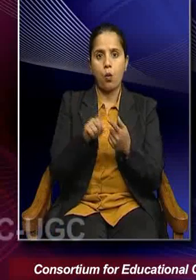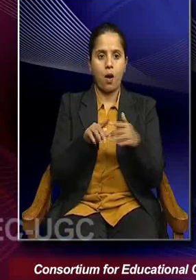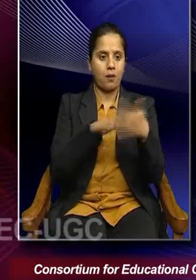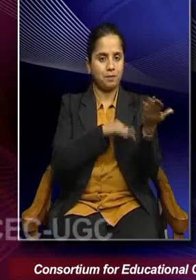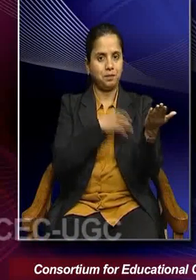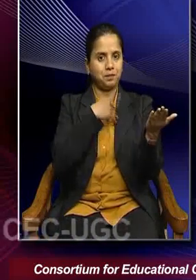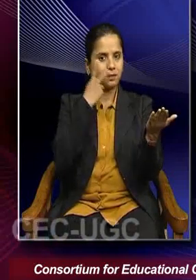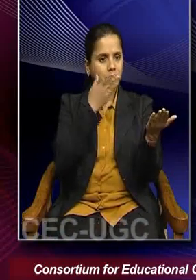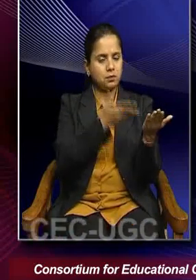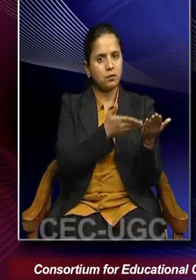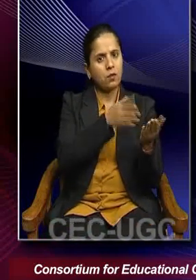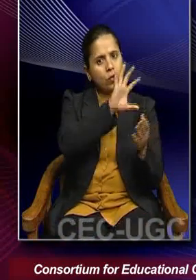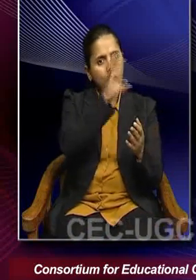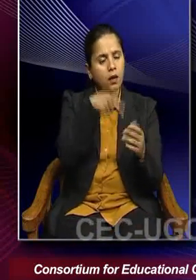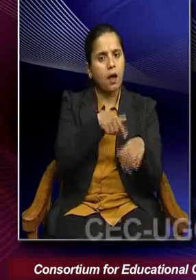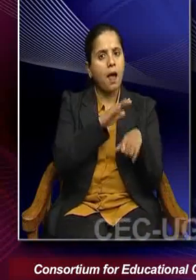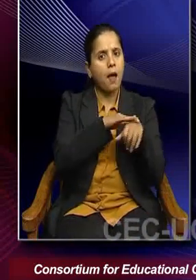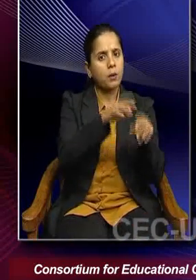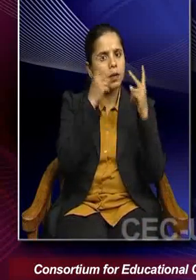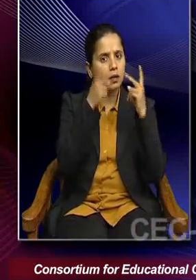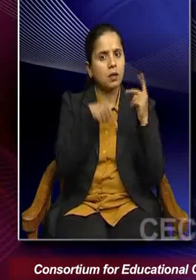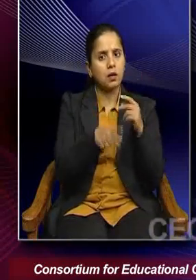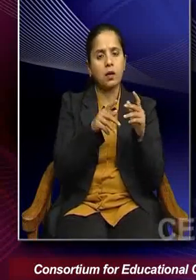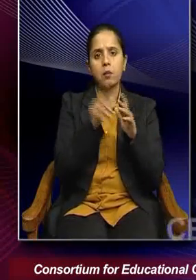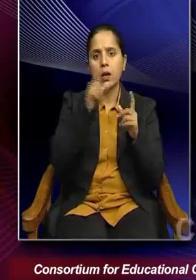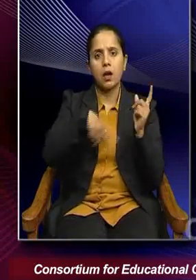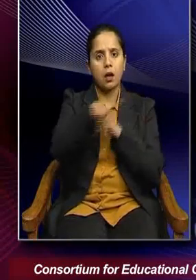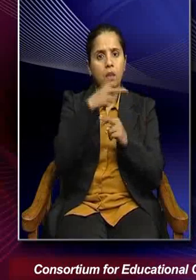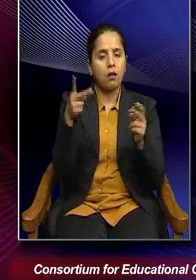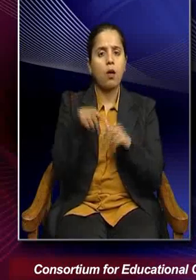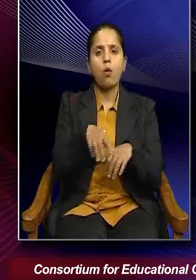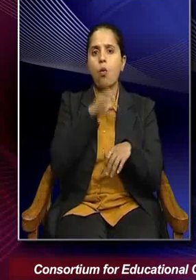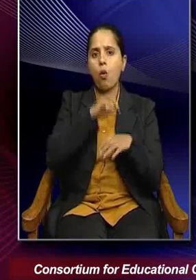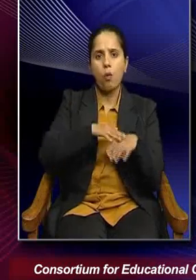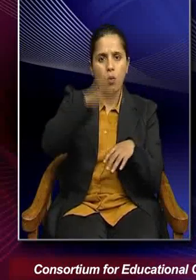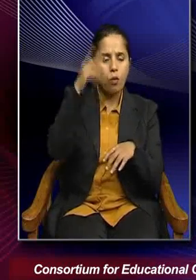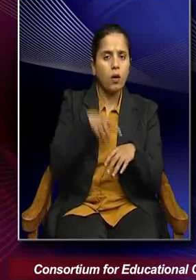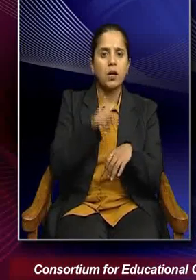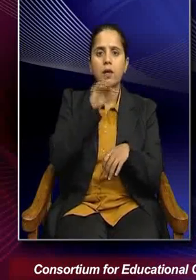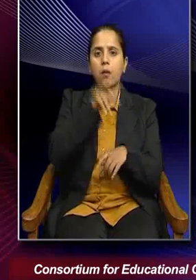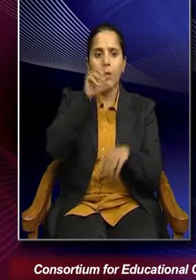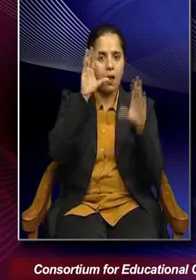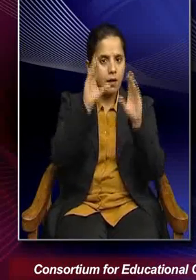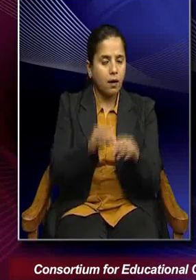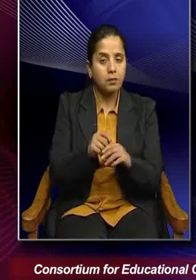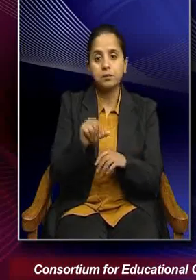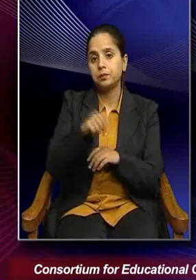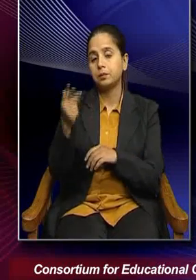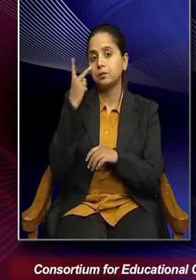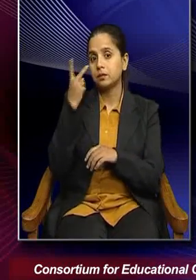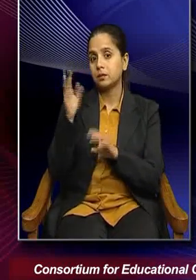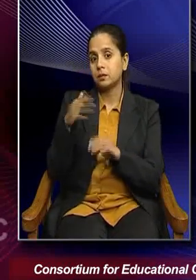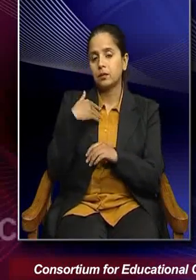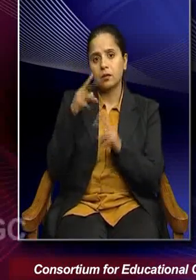observe the western countries are experiencing rapid population aging, there is a scarcity of young people. On the other hand, we also